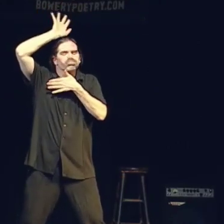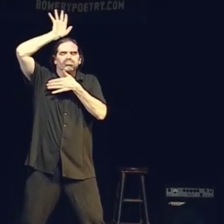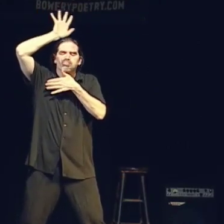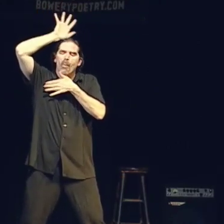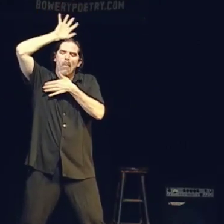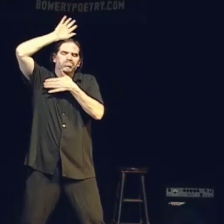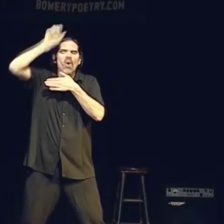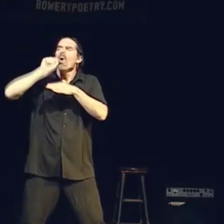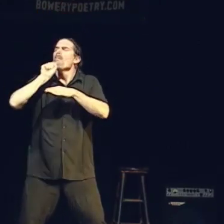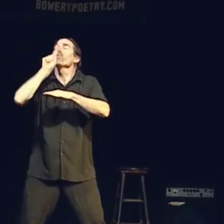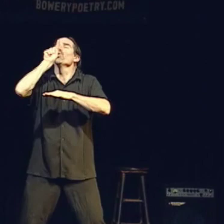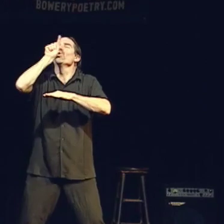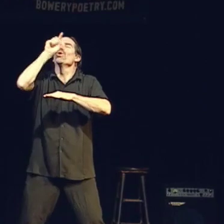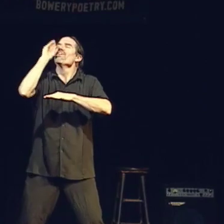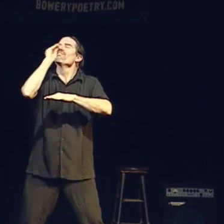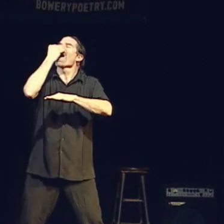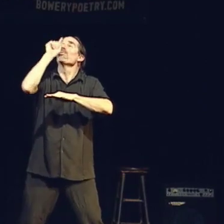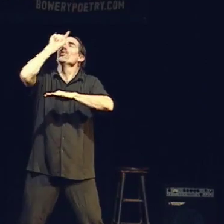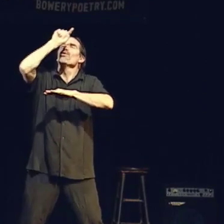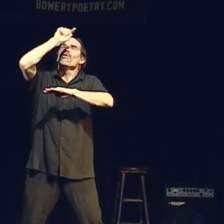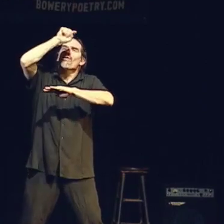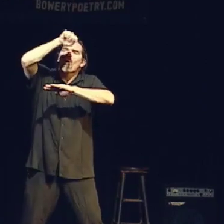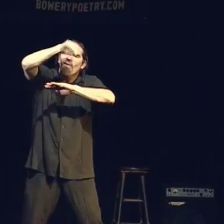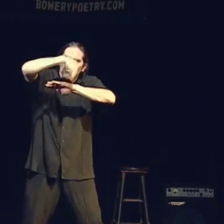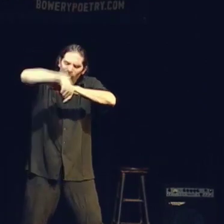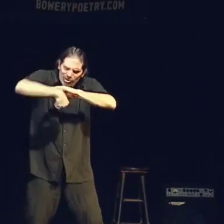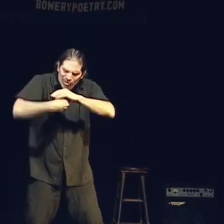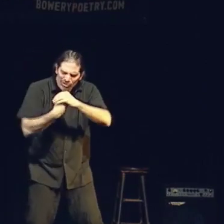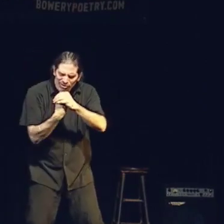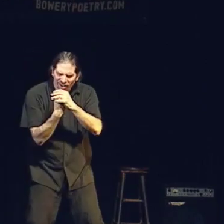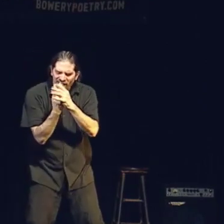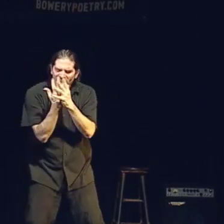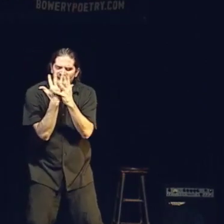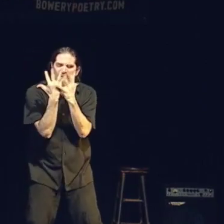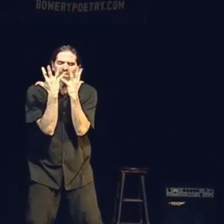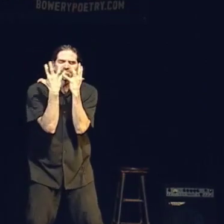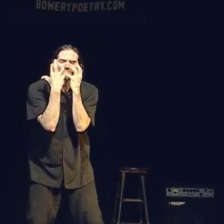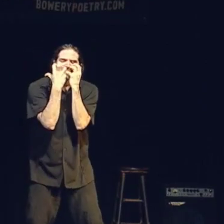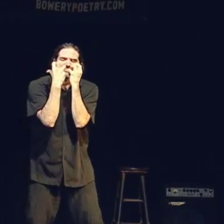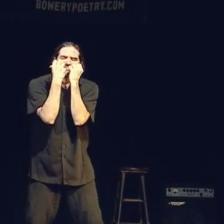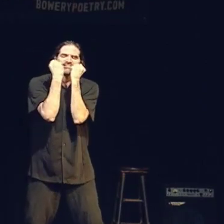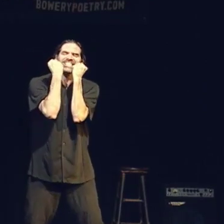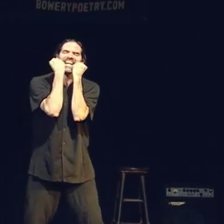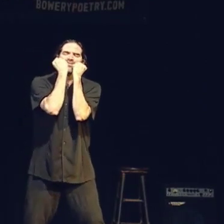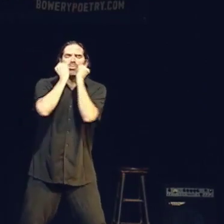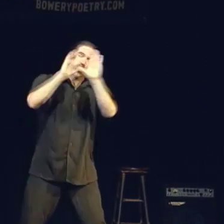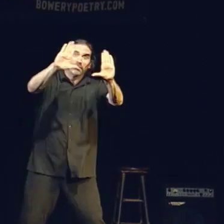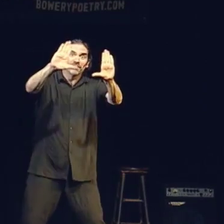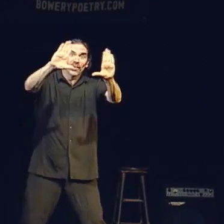He gives life to plants. And they breathe together.